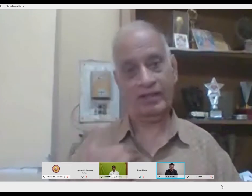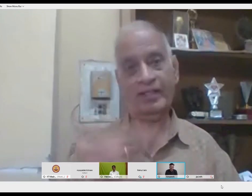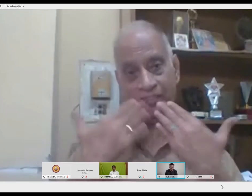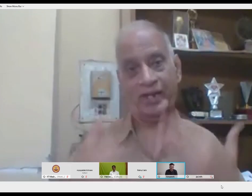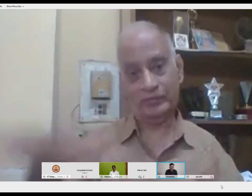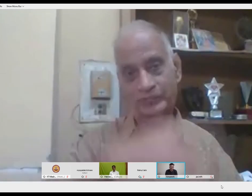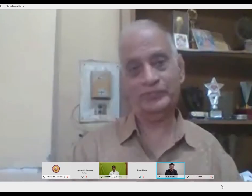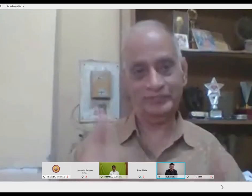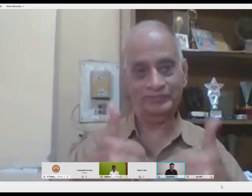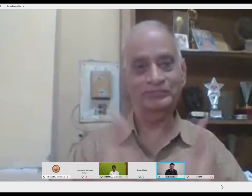language used before.